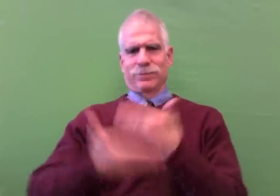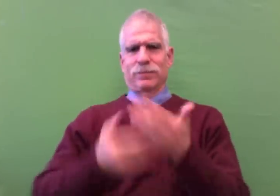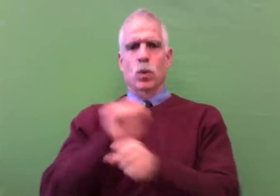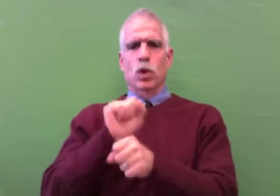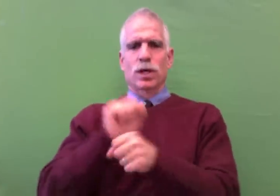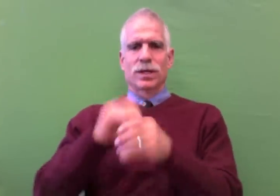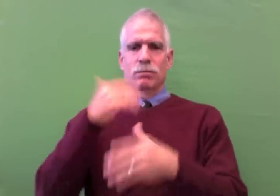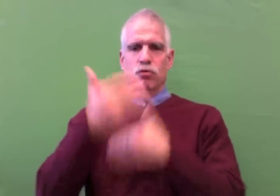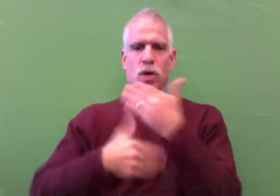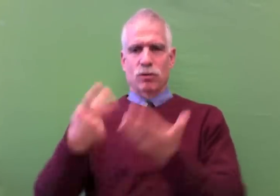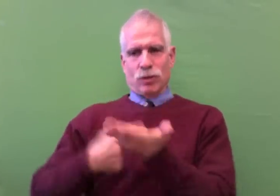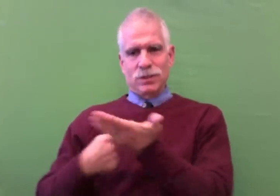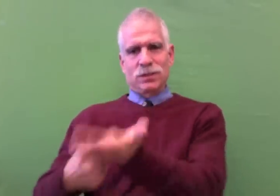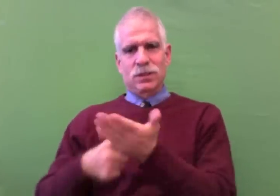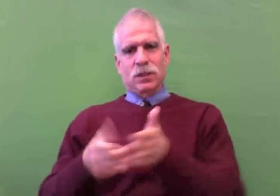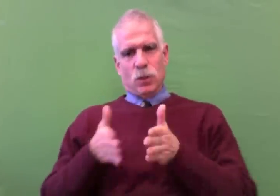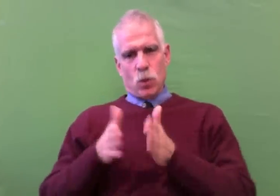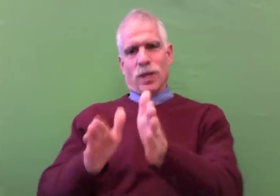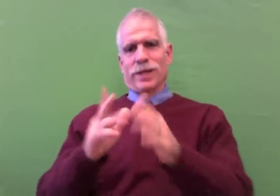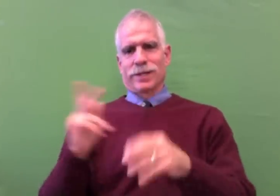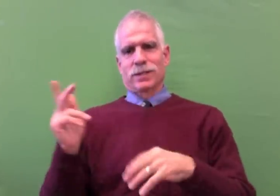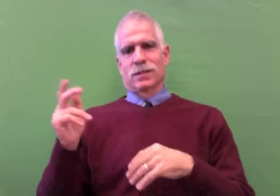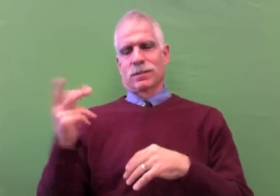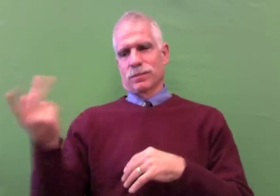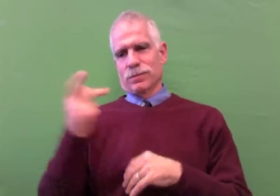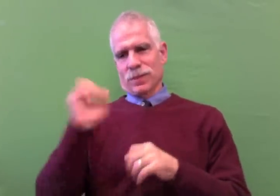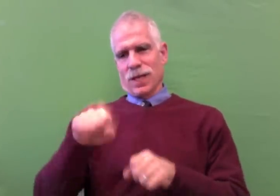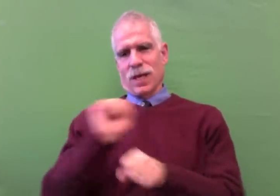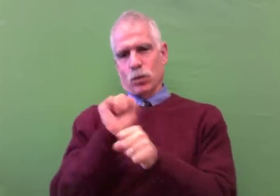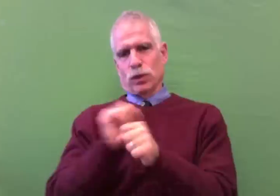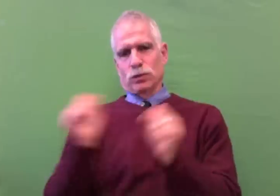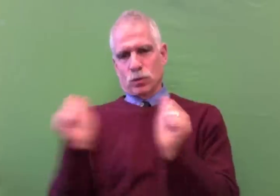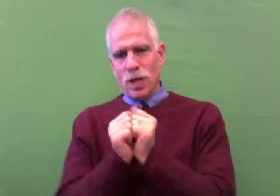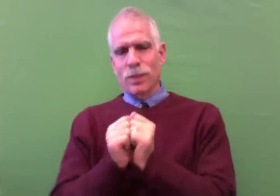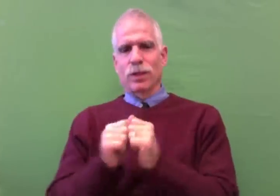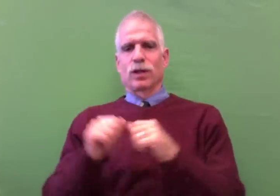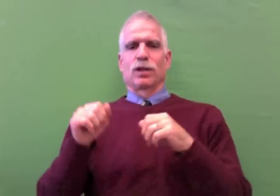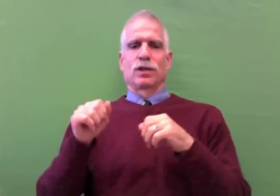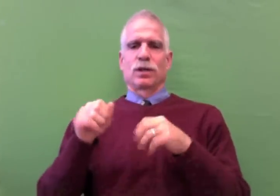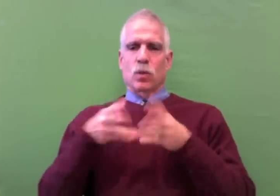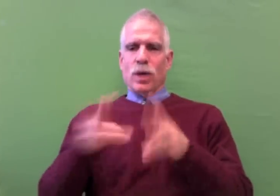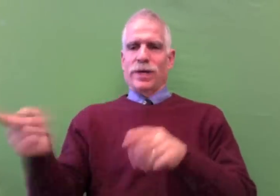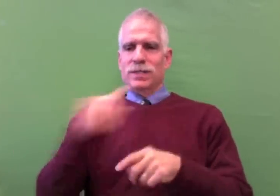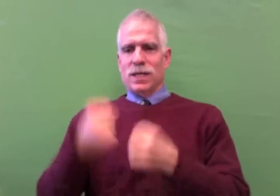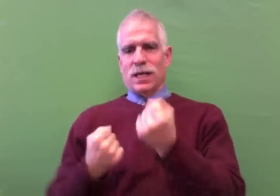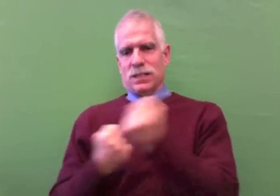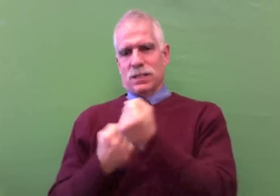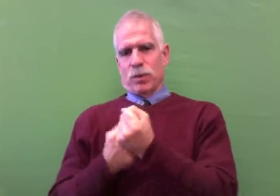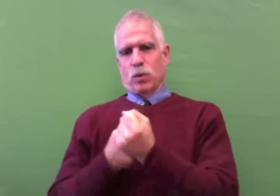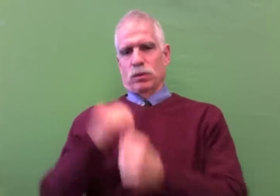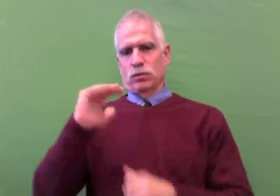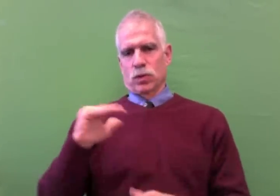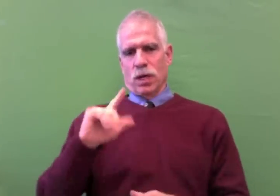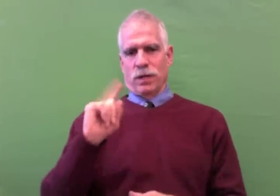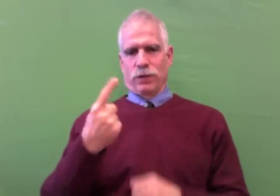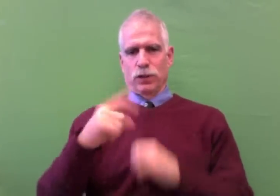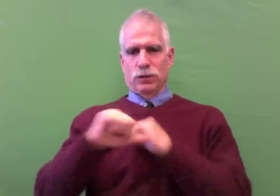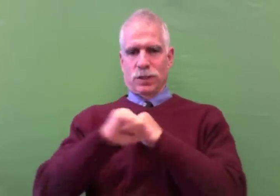NAD and CEASD are having ongoing discussions about how to work together and the ways that